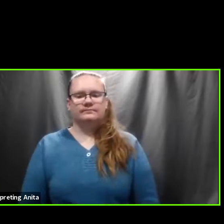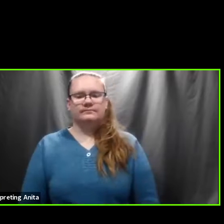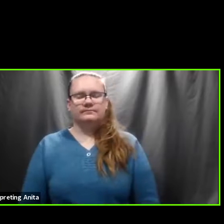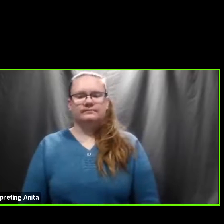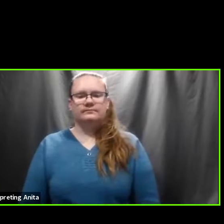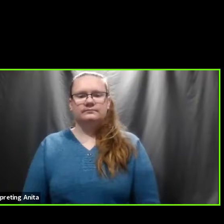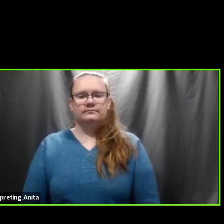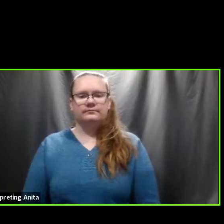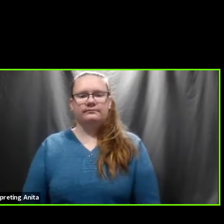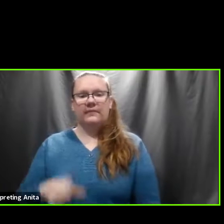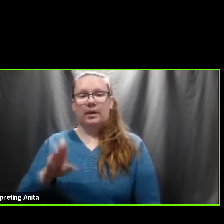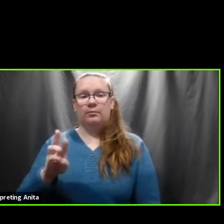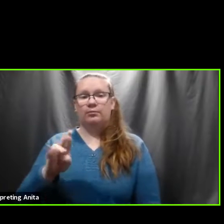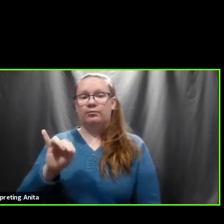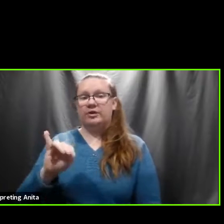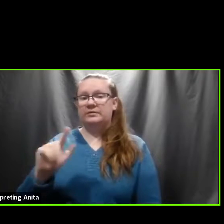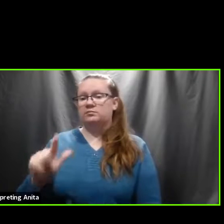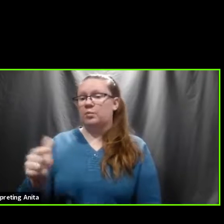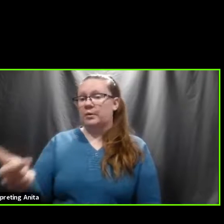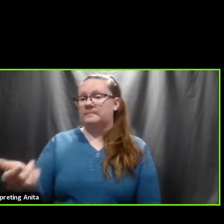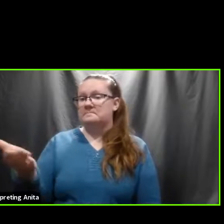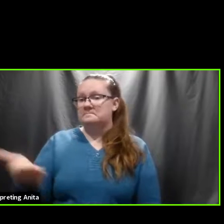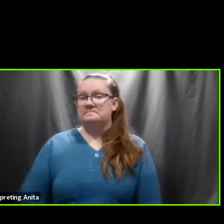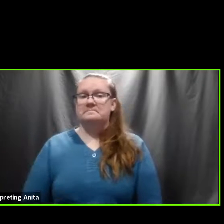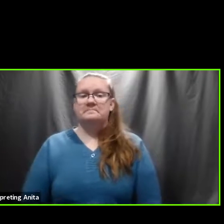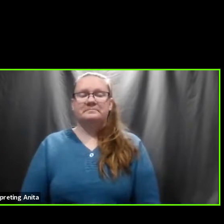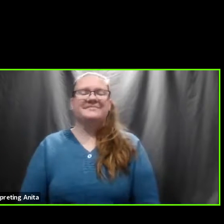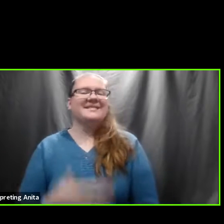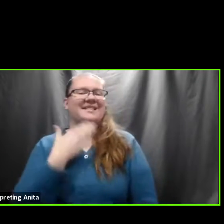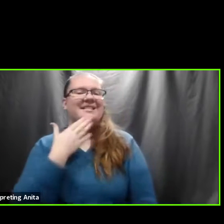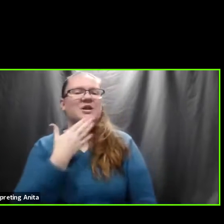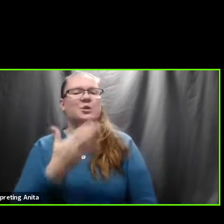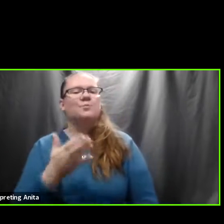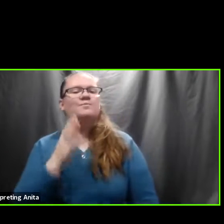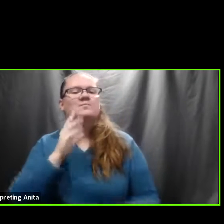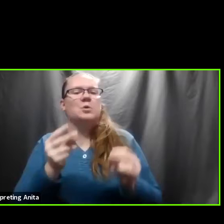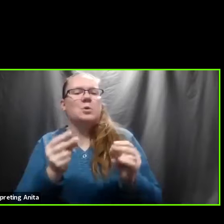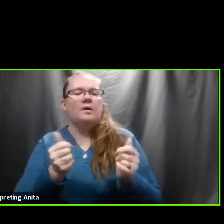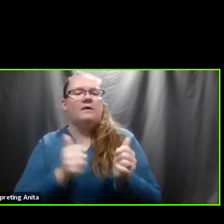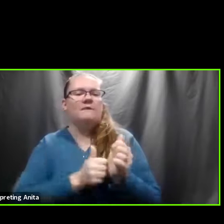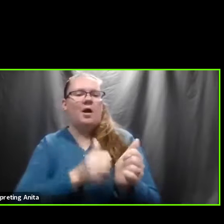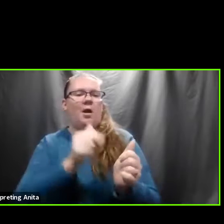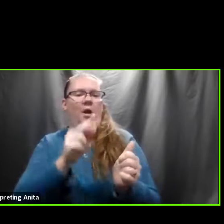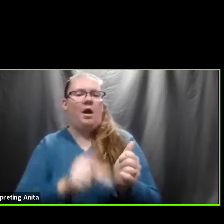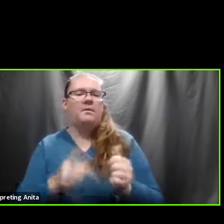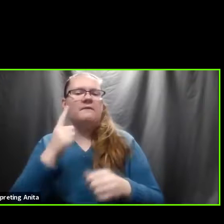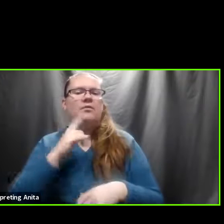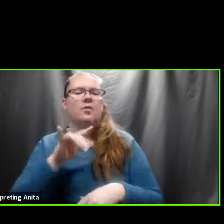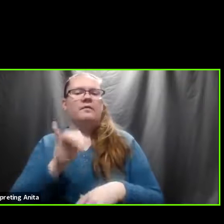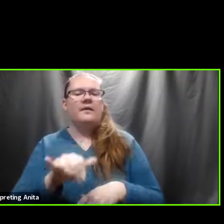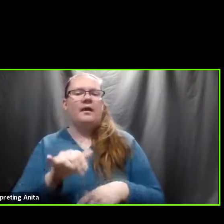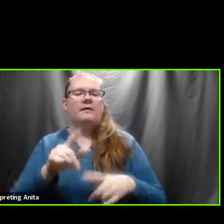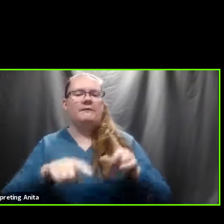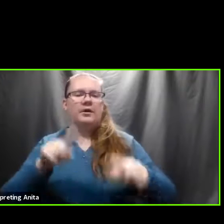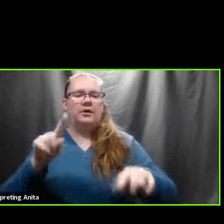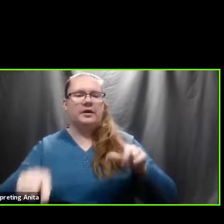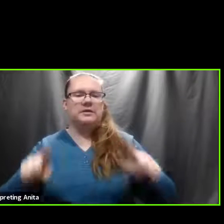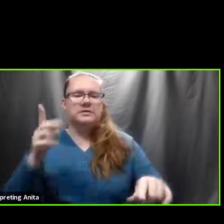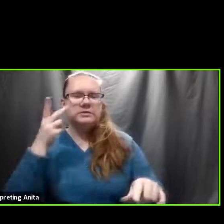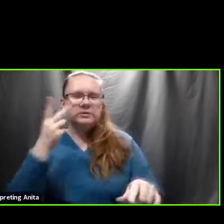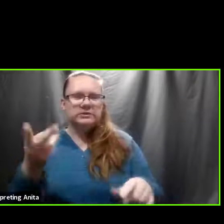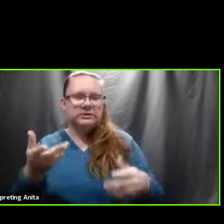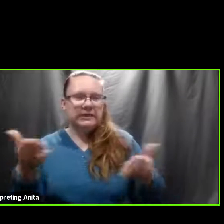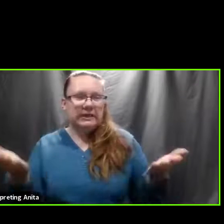You can unmute yourself and ask your question. Thank you. A quick follow-up. For the variants, what are we seeing here